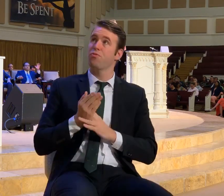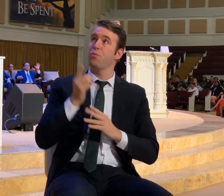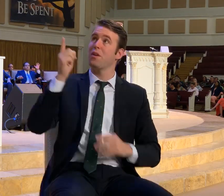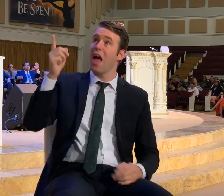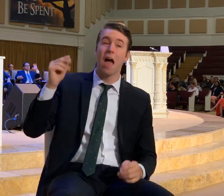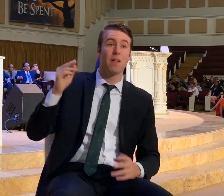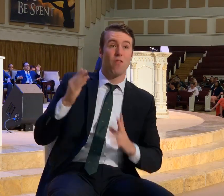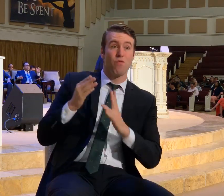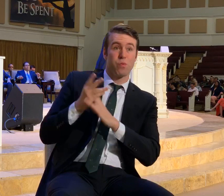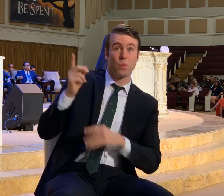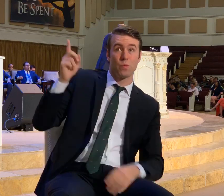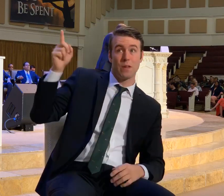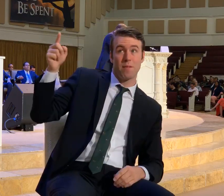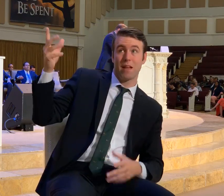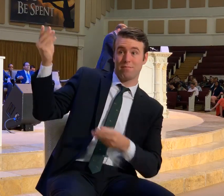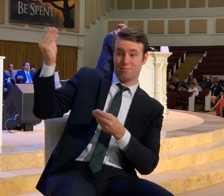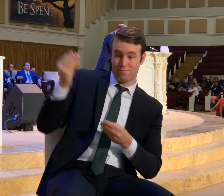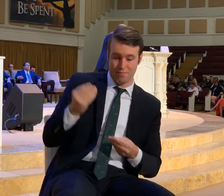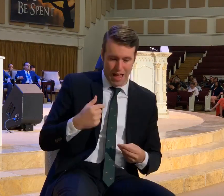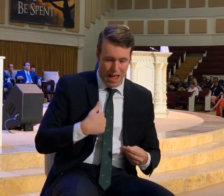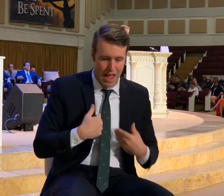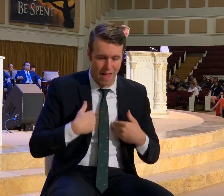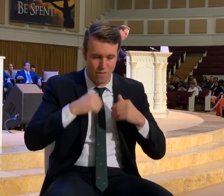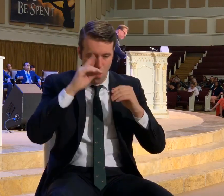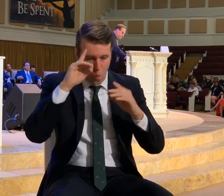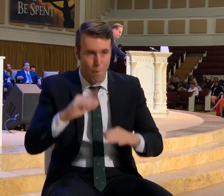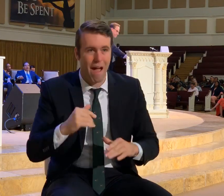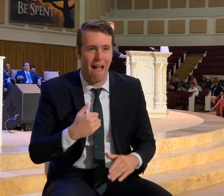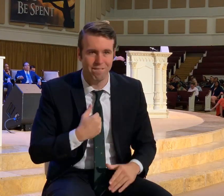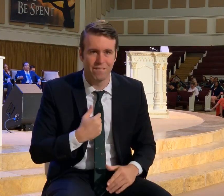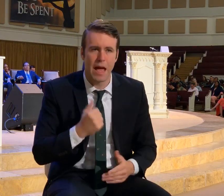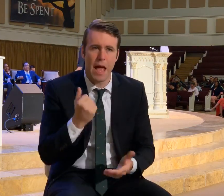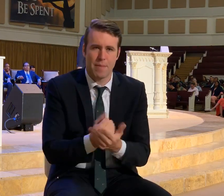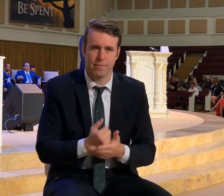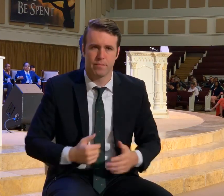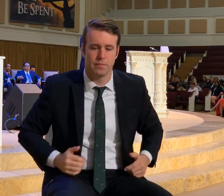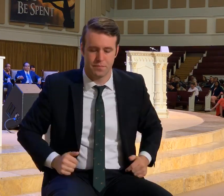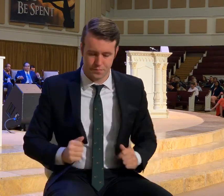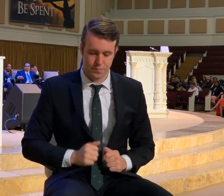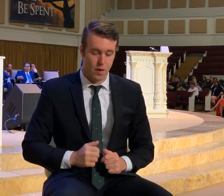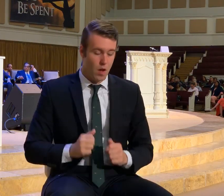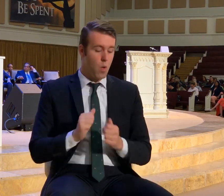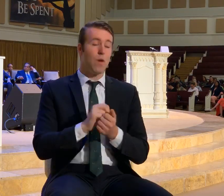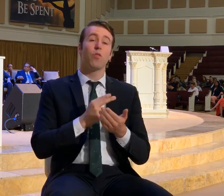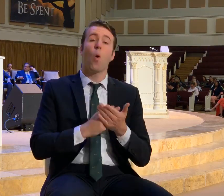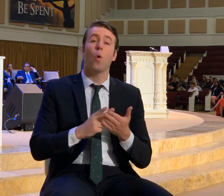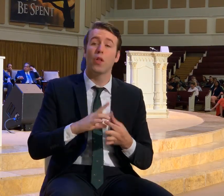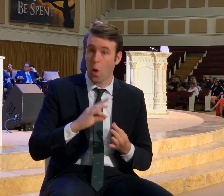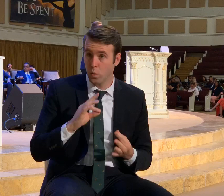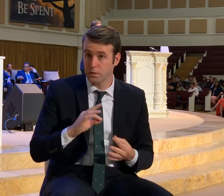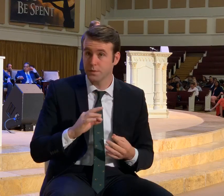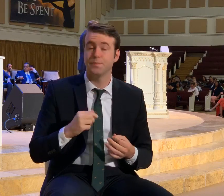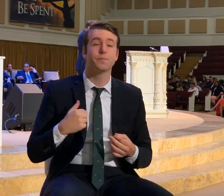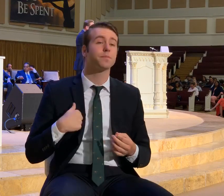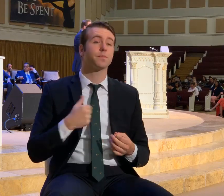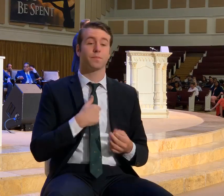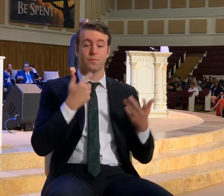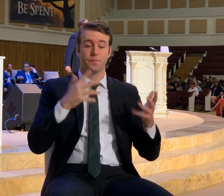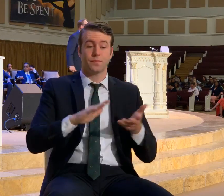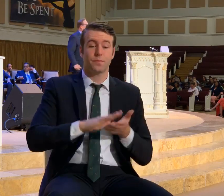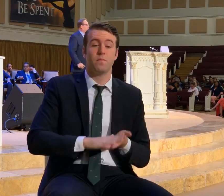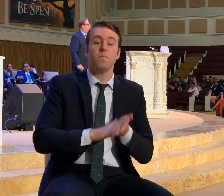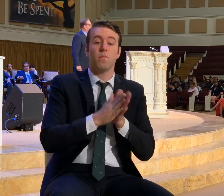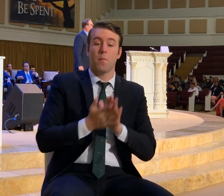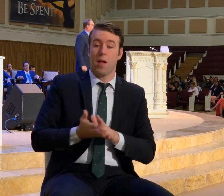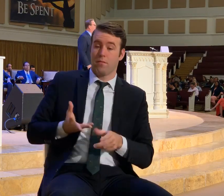that, I have that blessed hope. Somebody shout amen. Amen. And through the Holy Ghost, we have become part